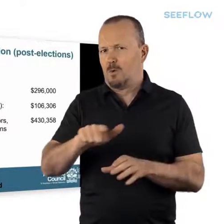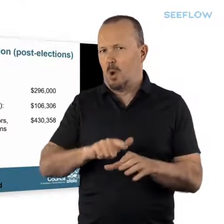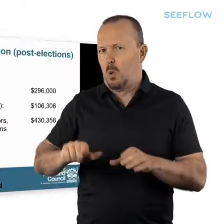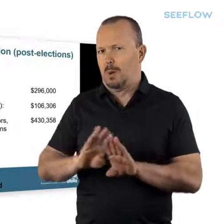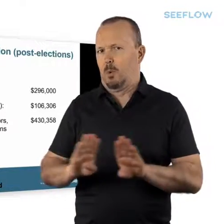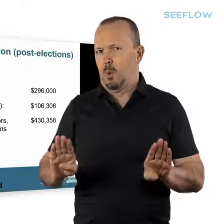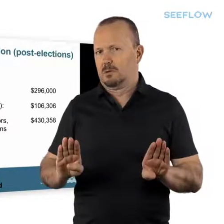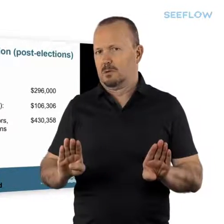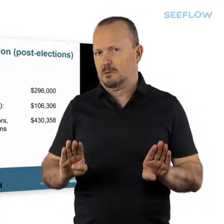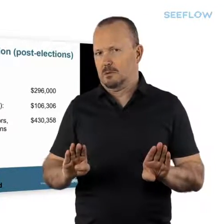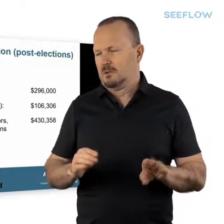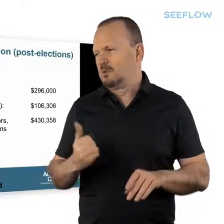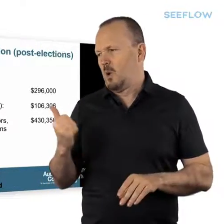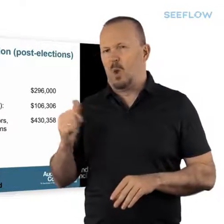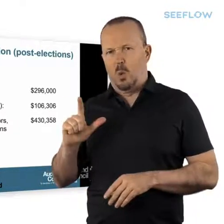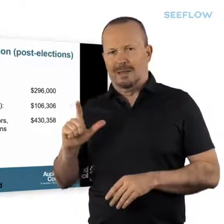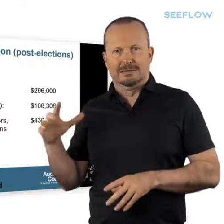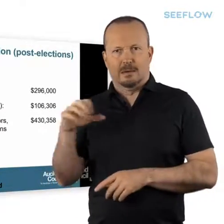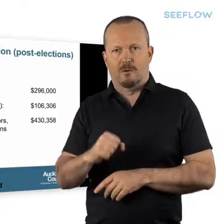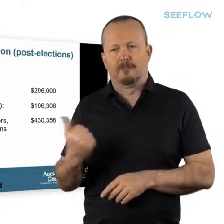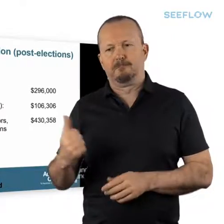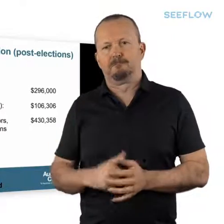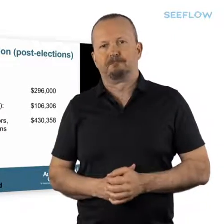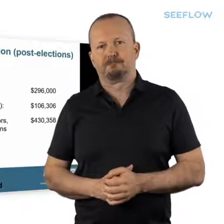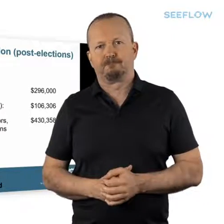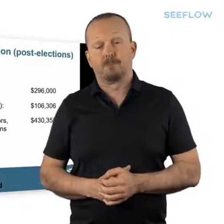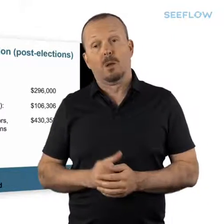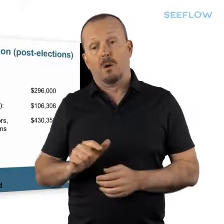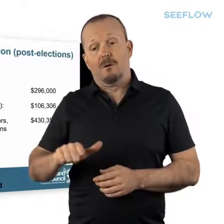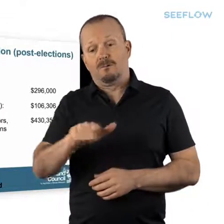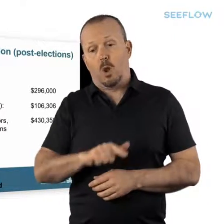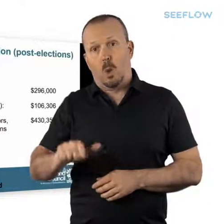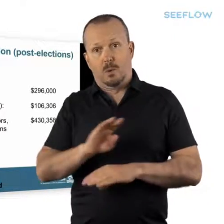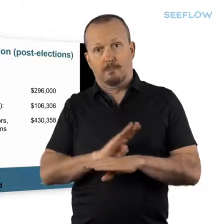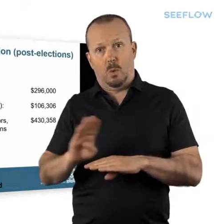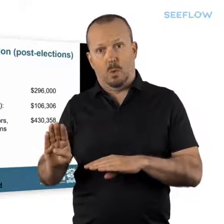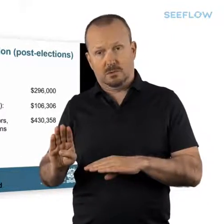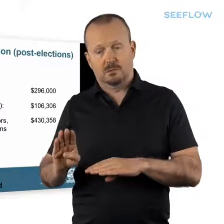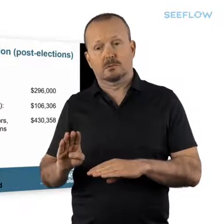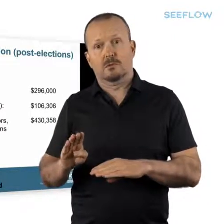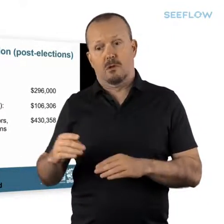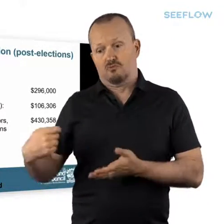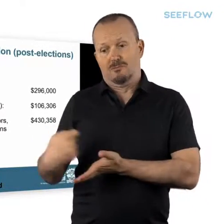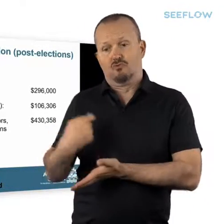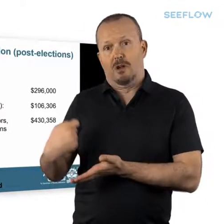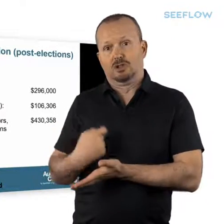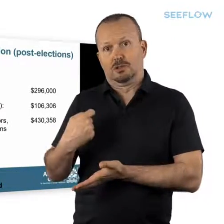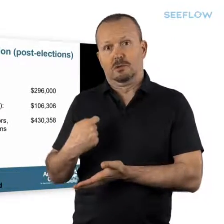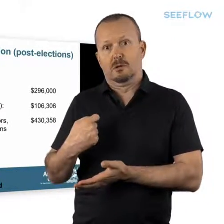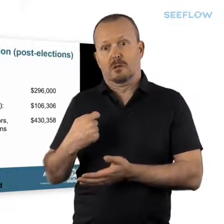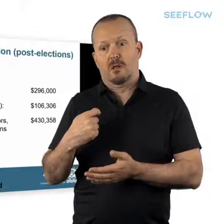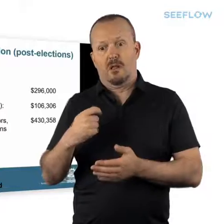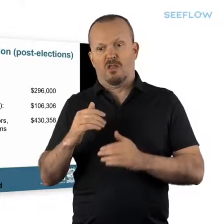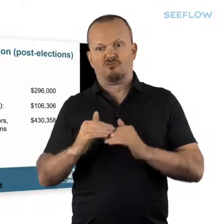local boards, so I'll get Louise to explain how that works. Yeah, thanks, Margaret. So look, for local boards, the remuneration